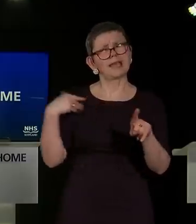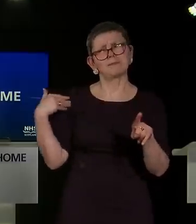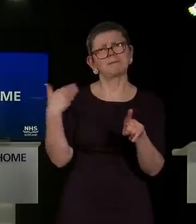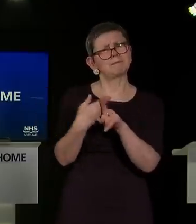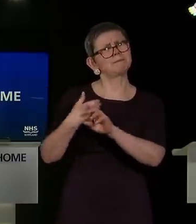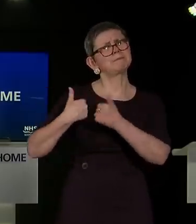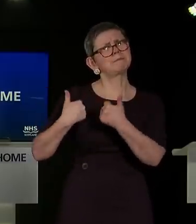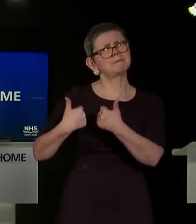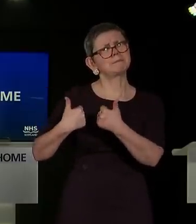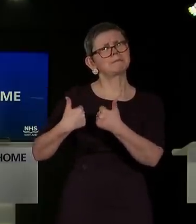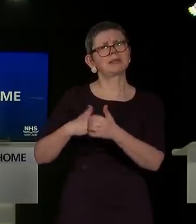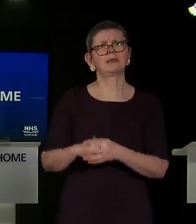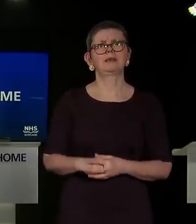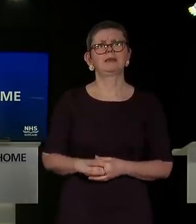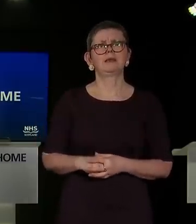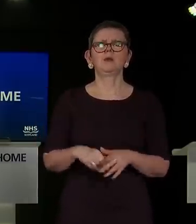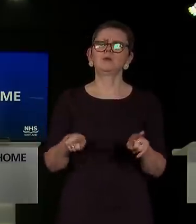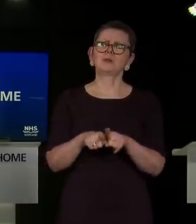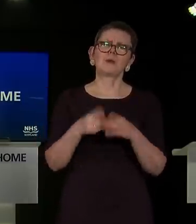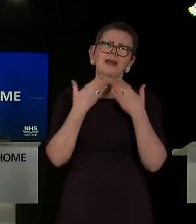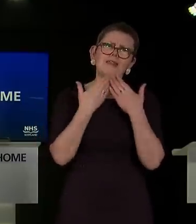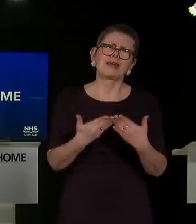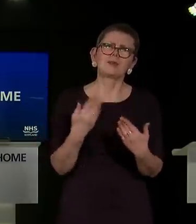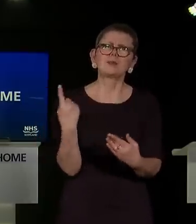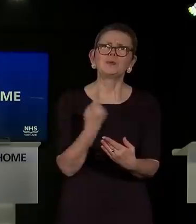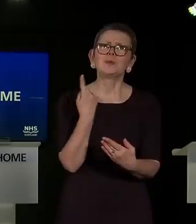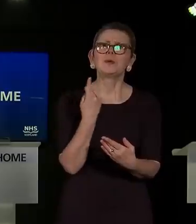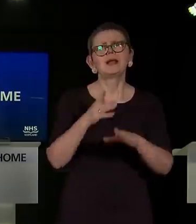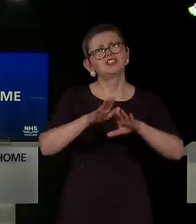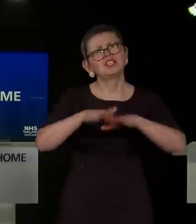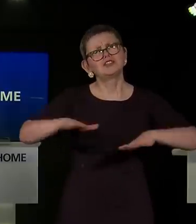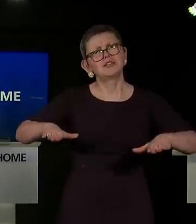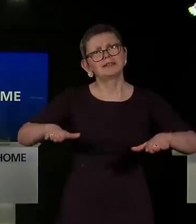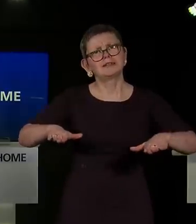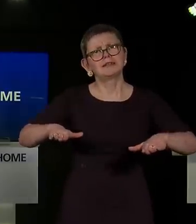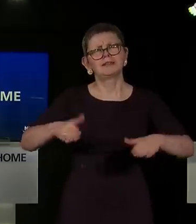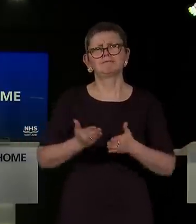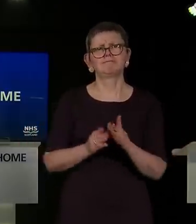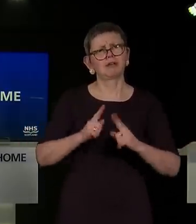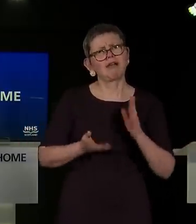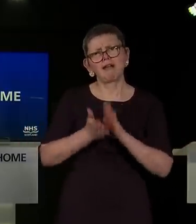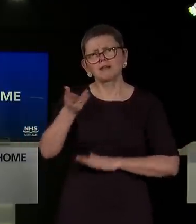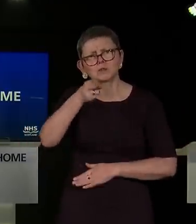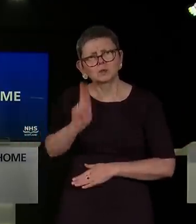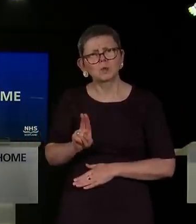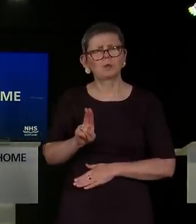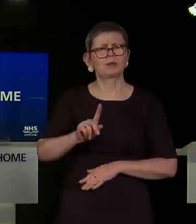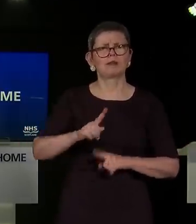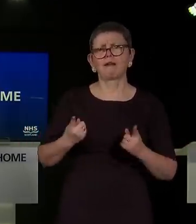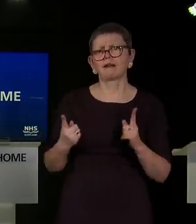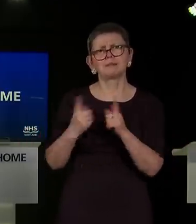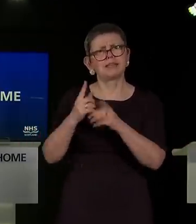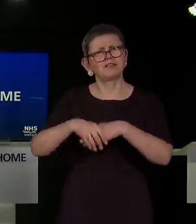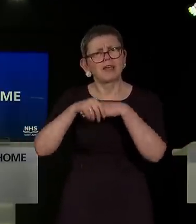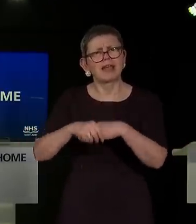responsibly. I also want to say a special thank you to children. Not being at school or seeing your friends or hugging